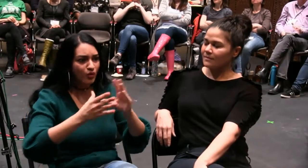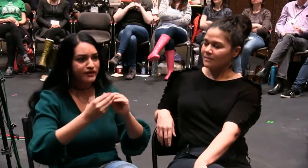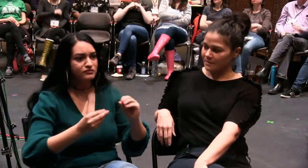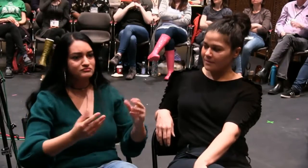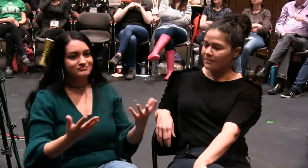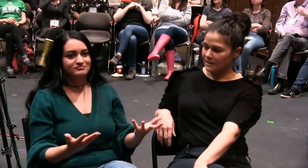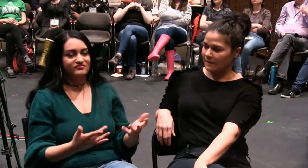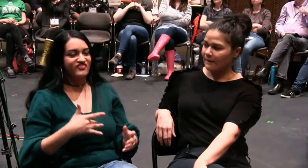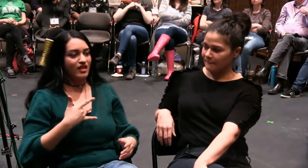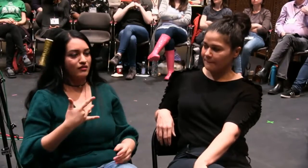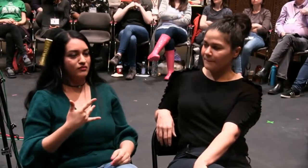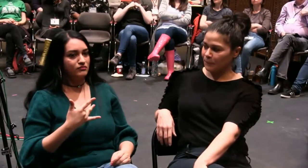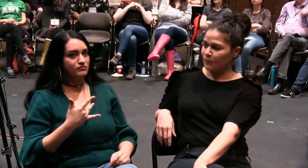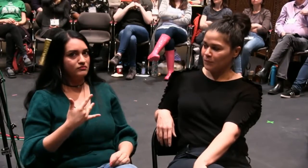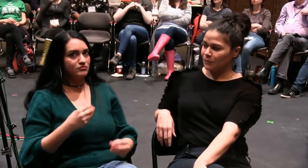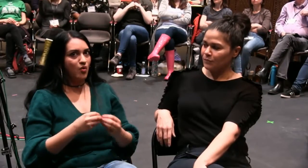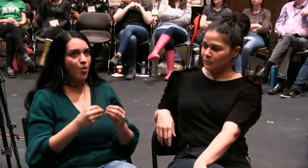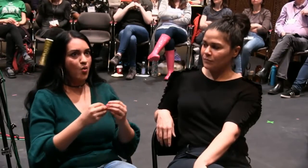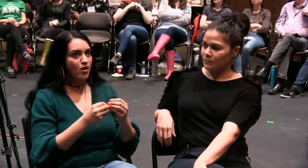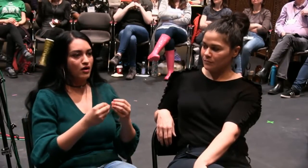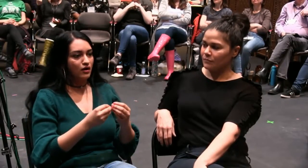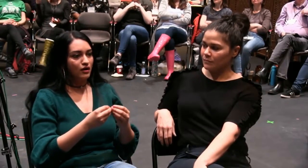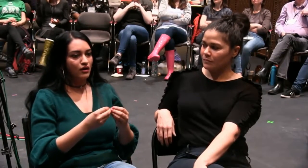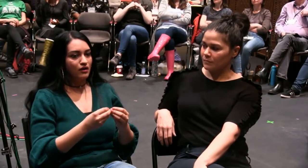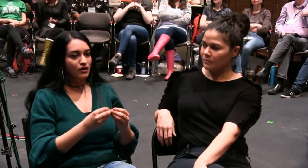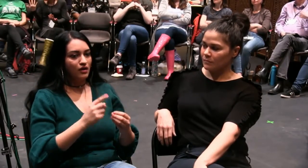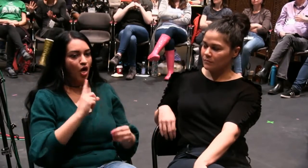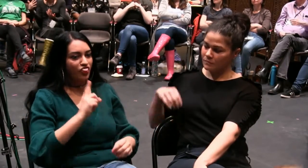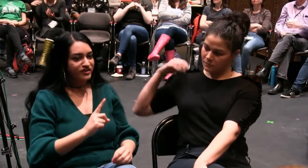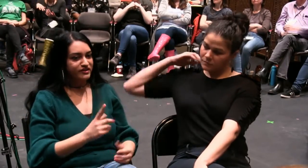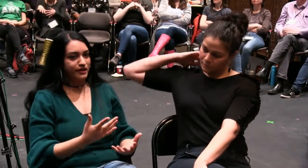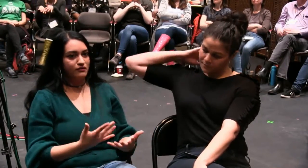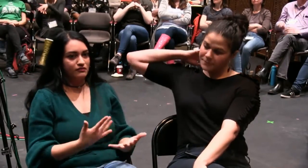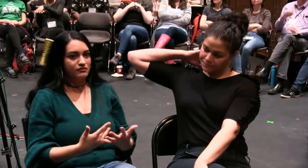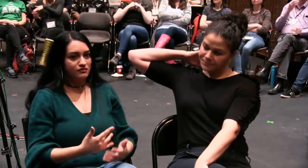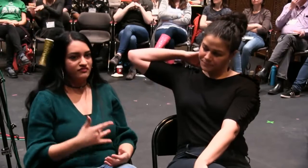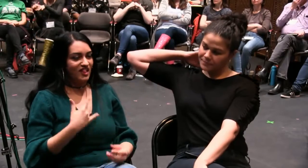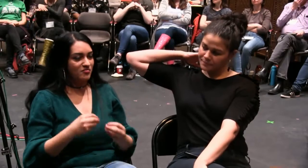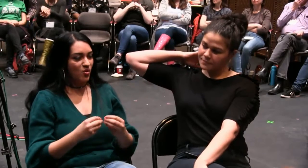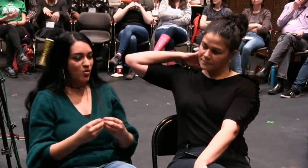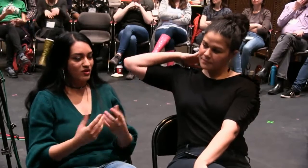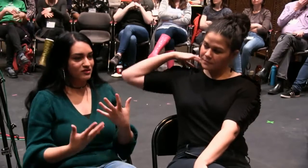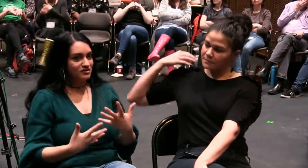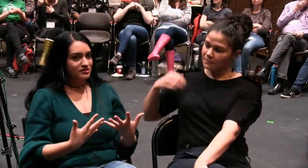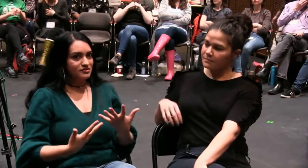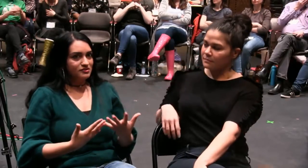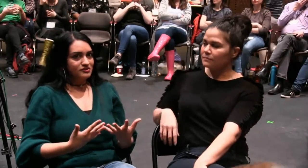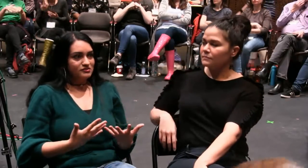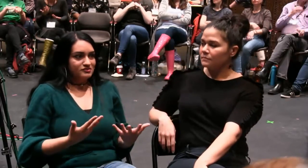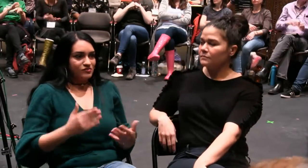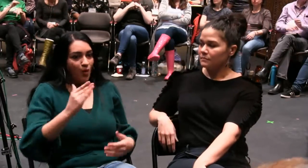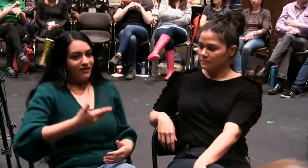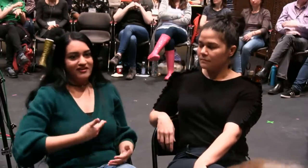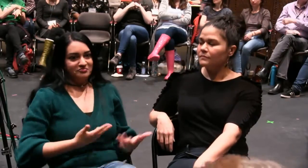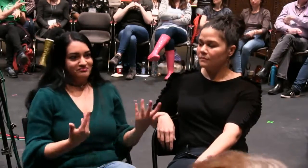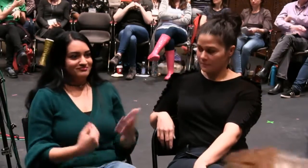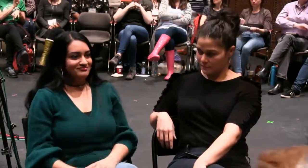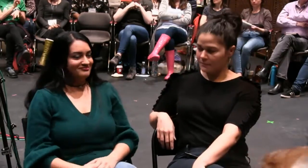And share stories and performances to decrease the isolation and